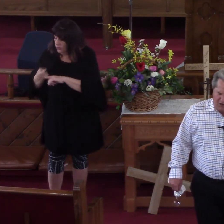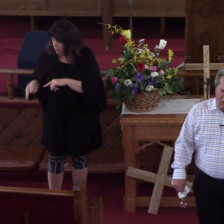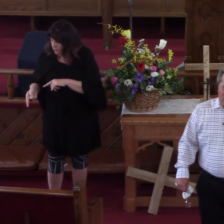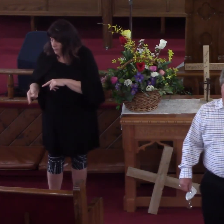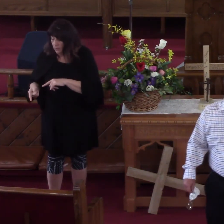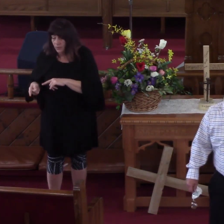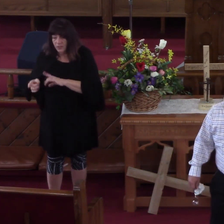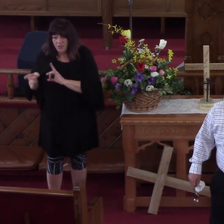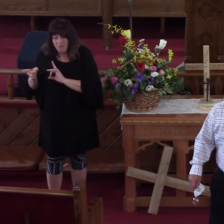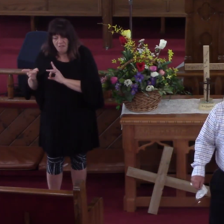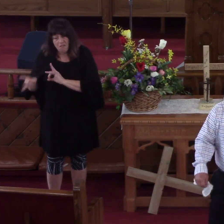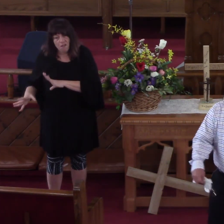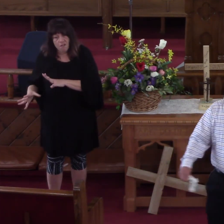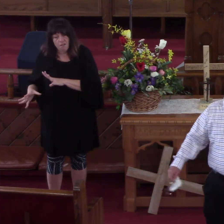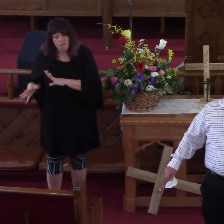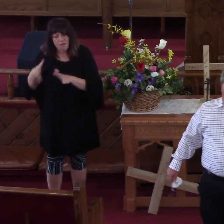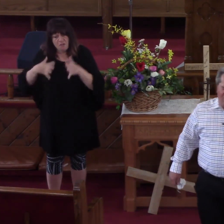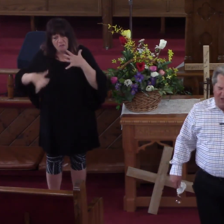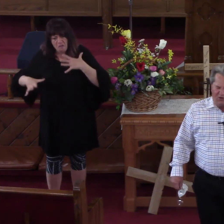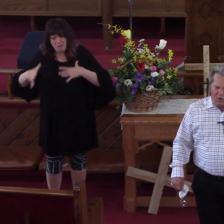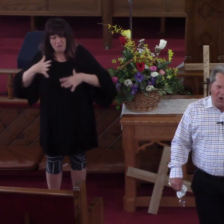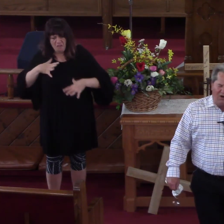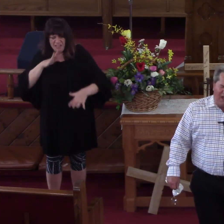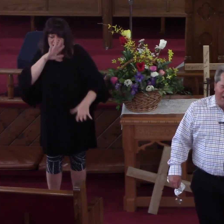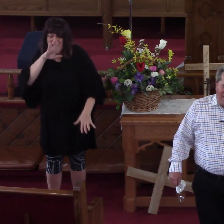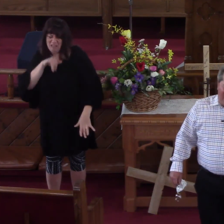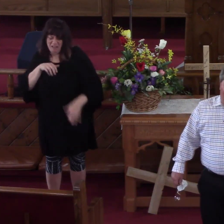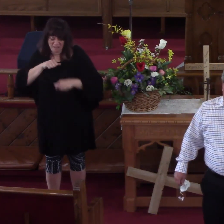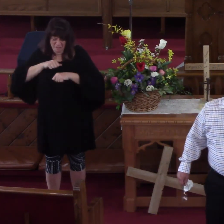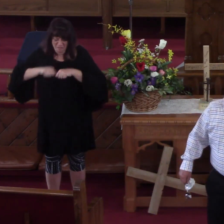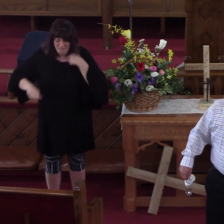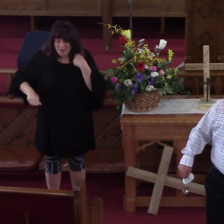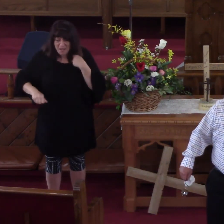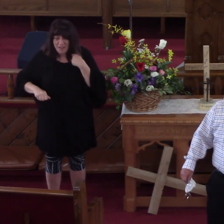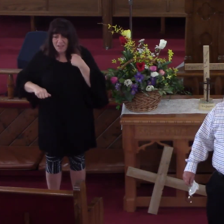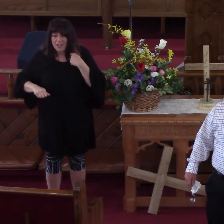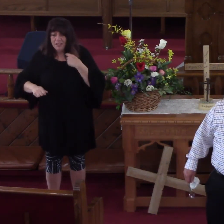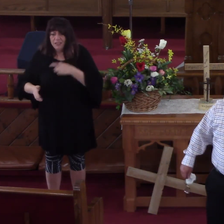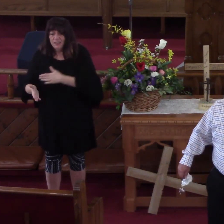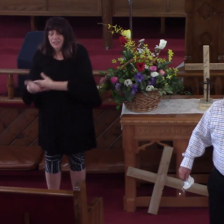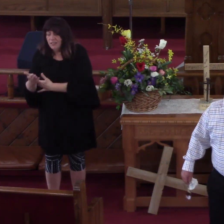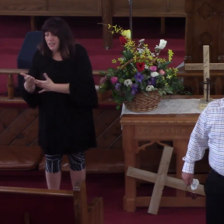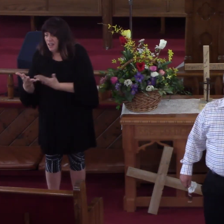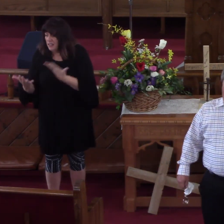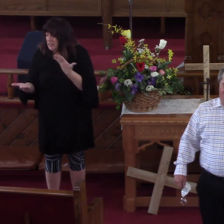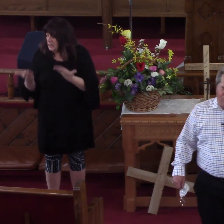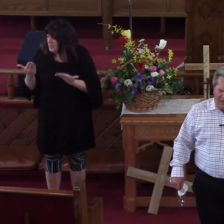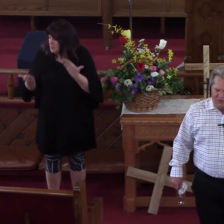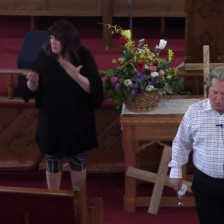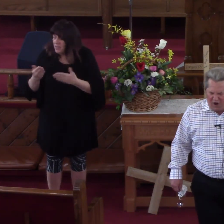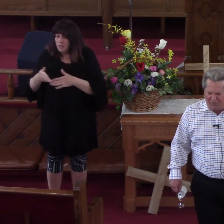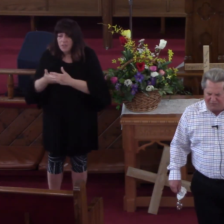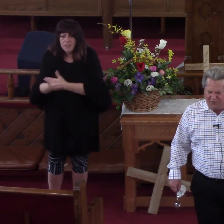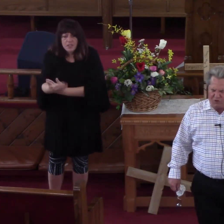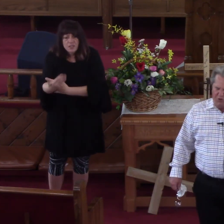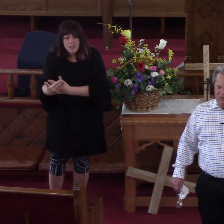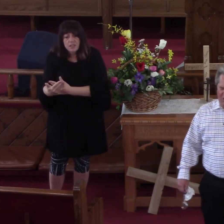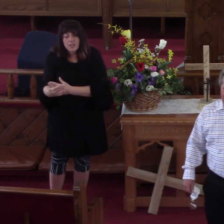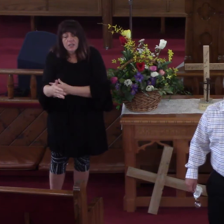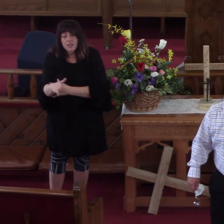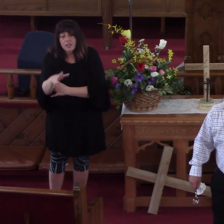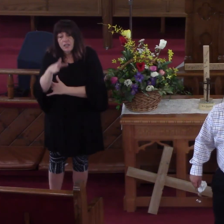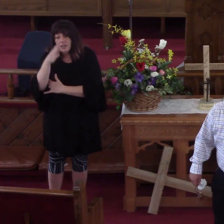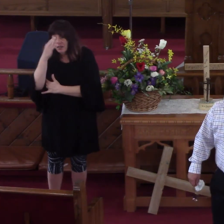Your clothes are tattered and torn, and maybe, my friend, he'd come to the place where the